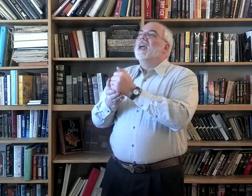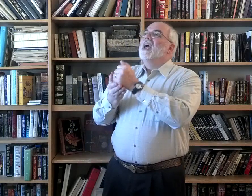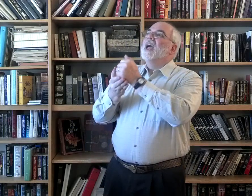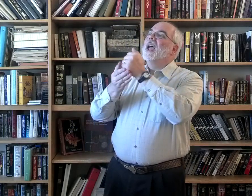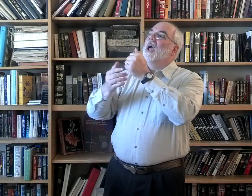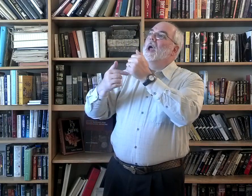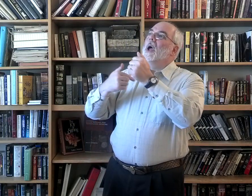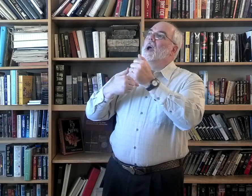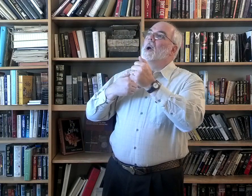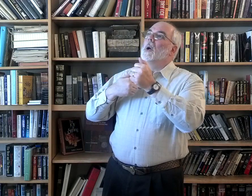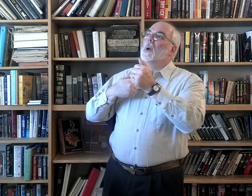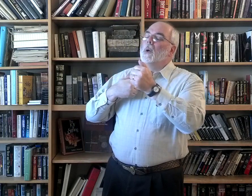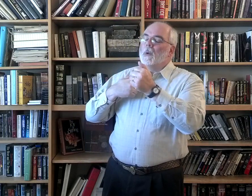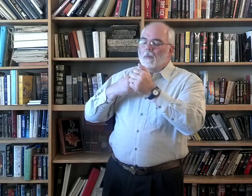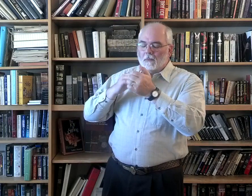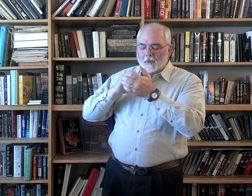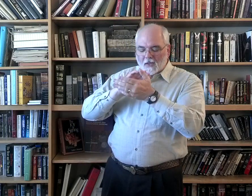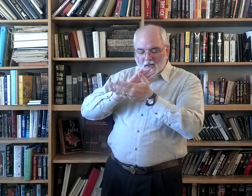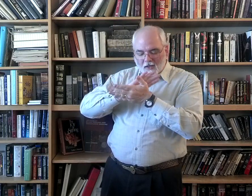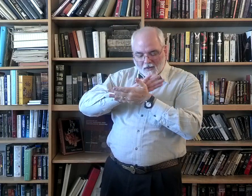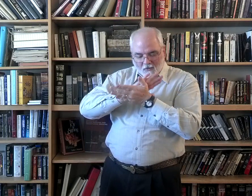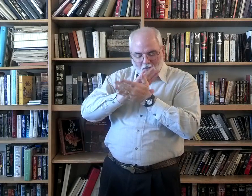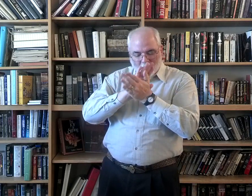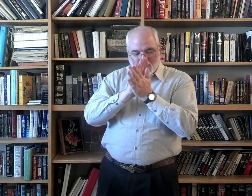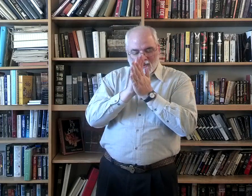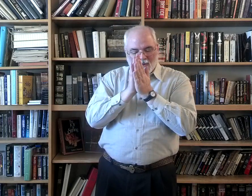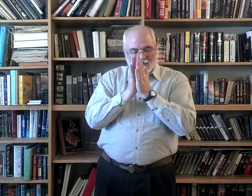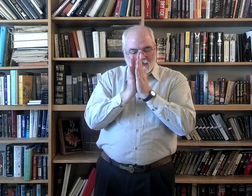help me to be.